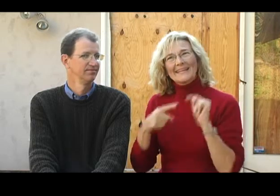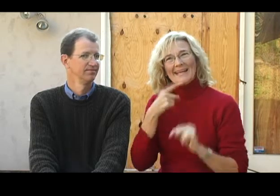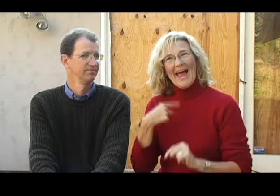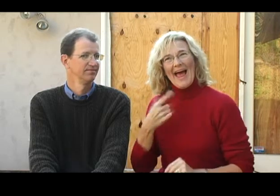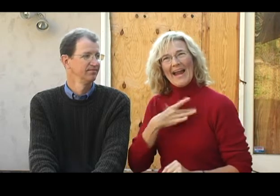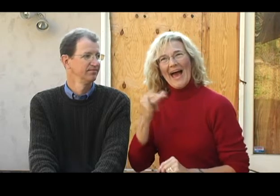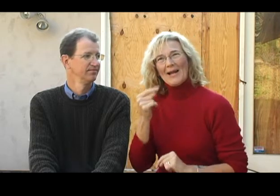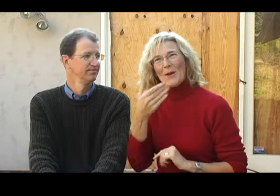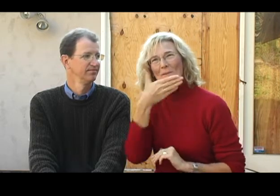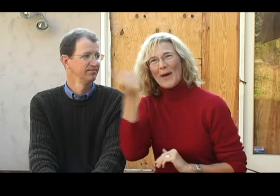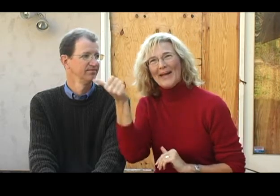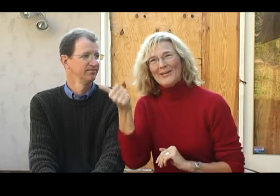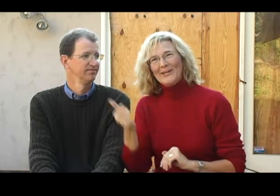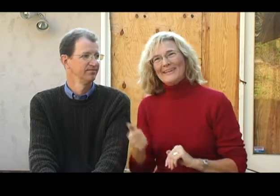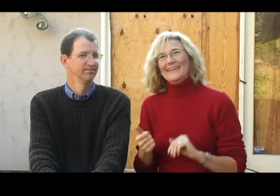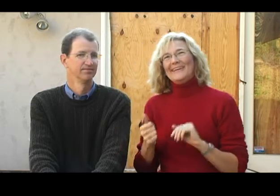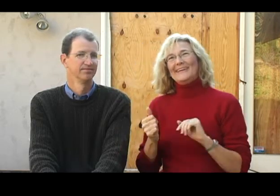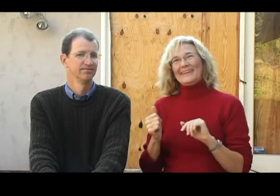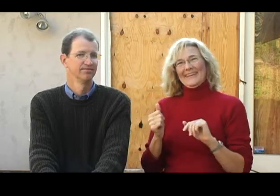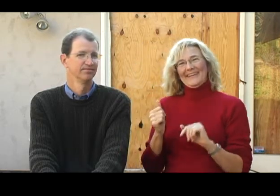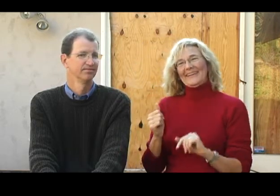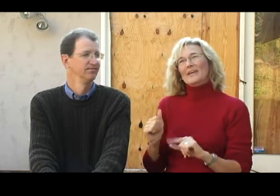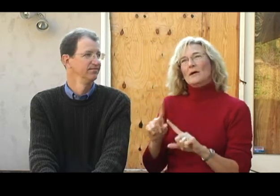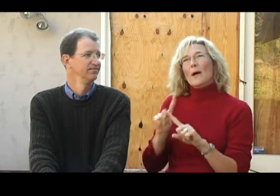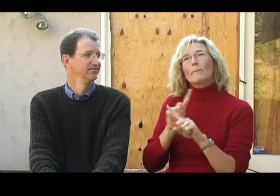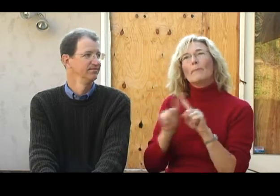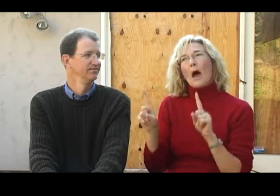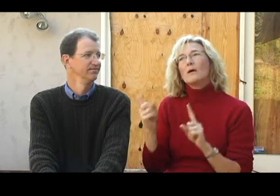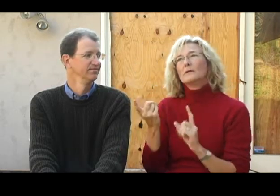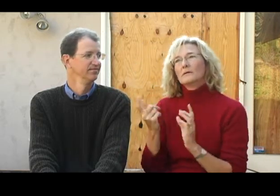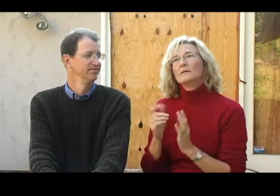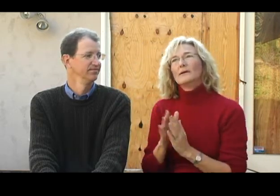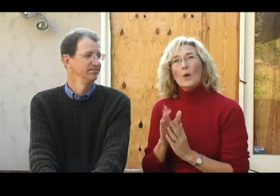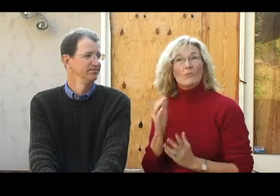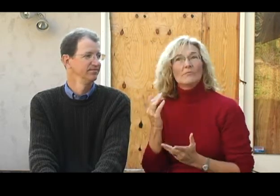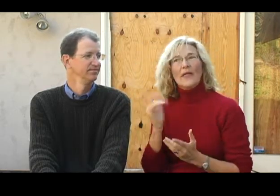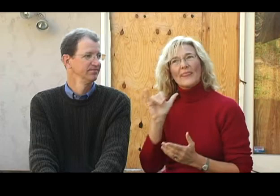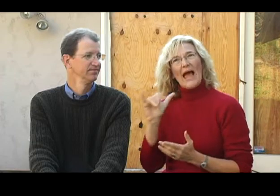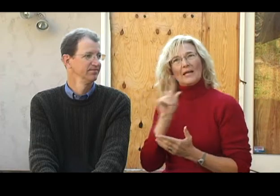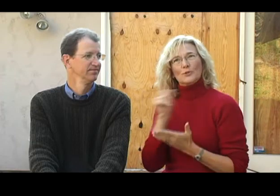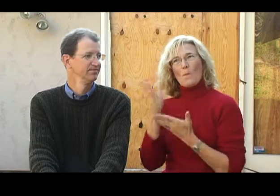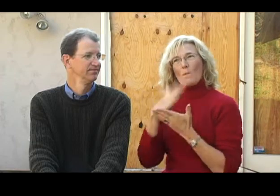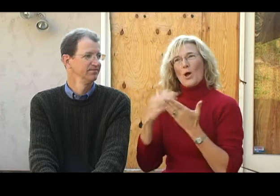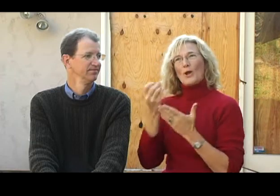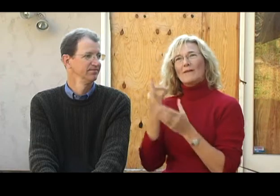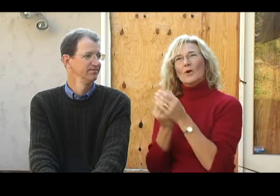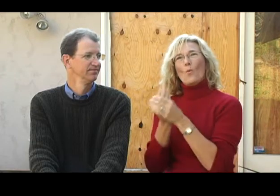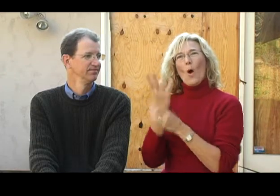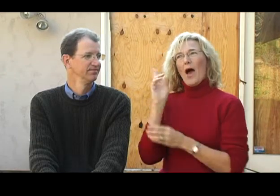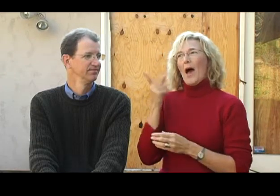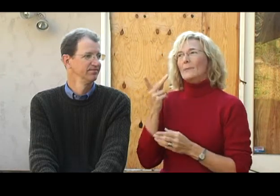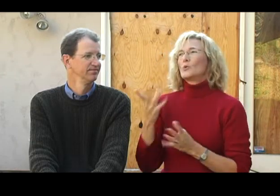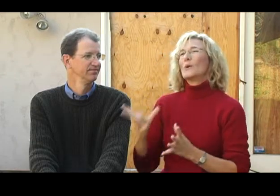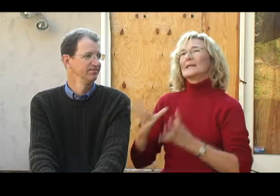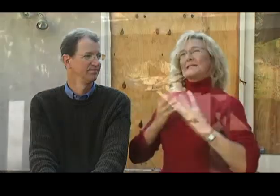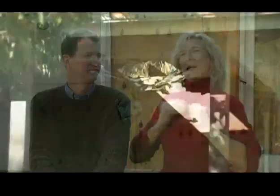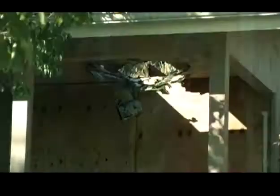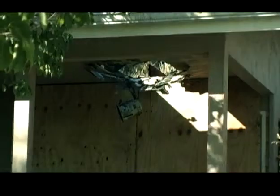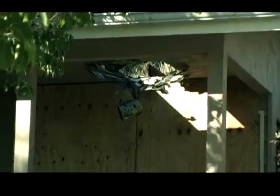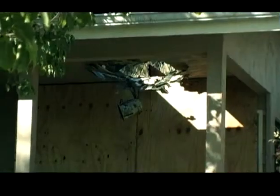I can't say I like it better but that's really part of growing up is to